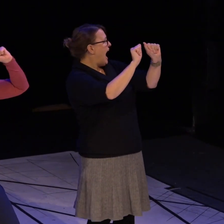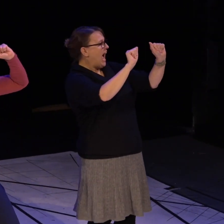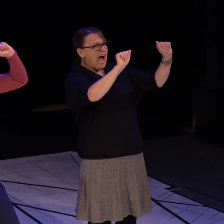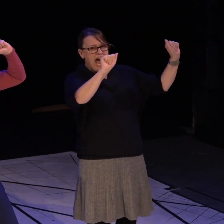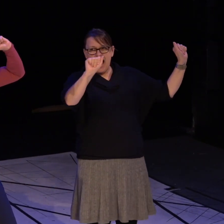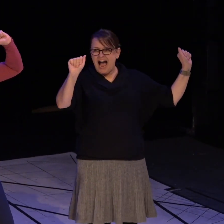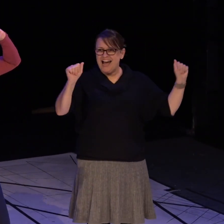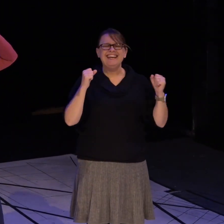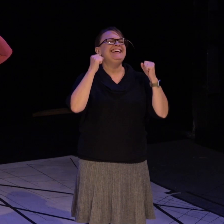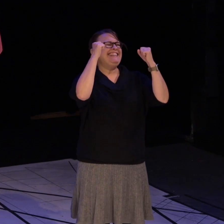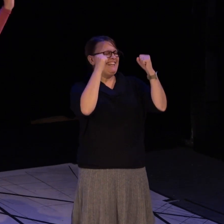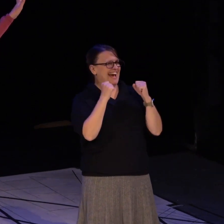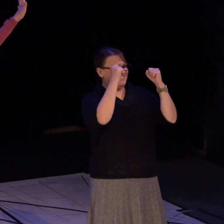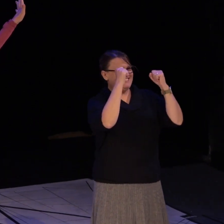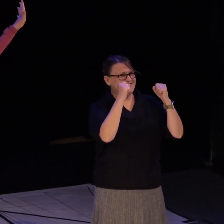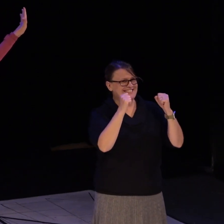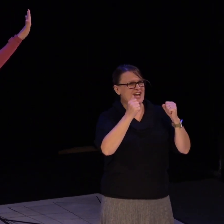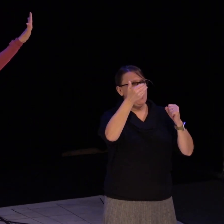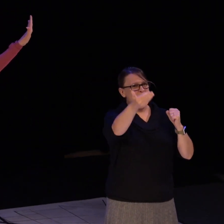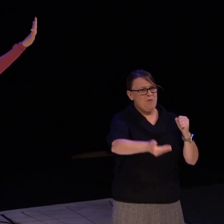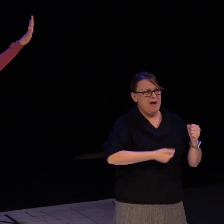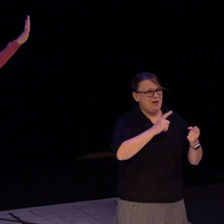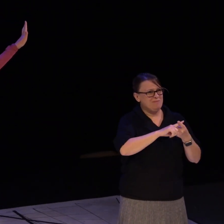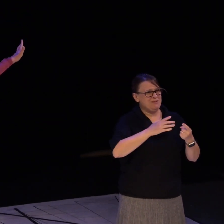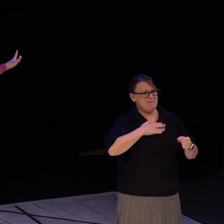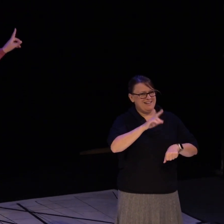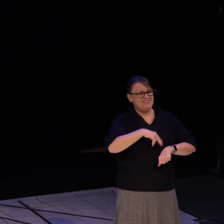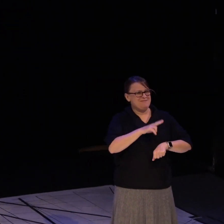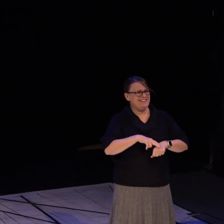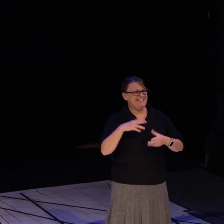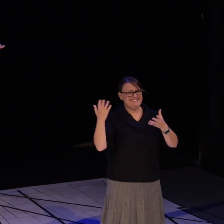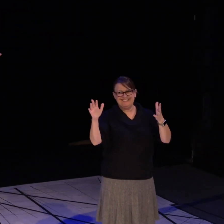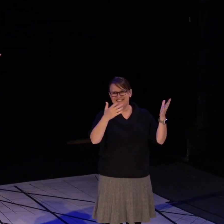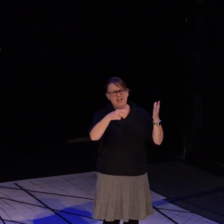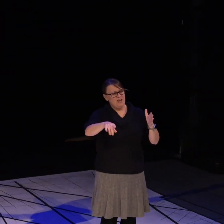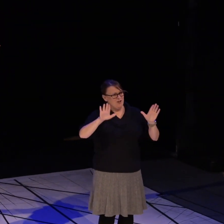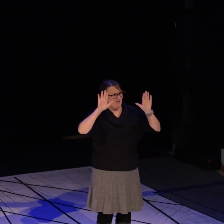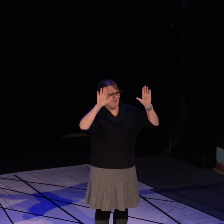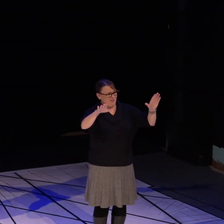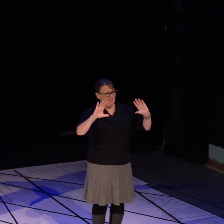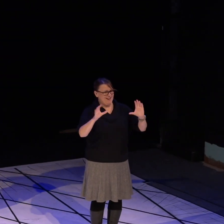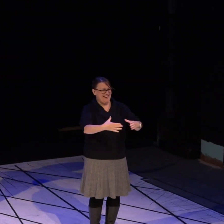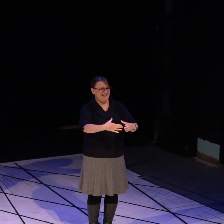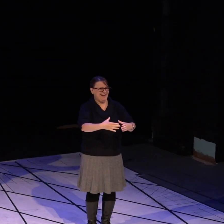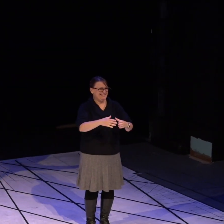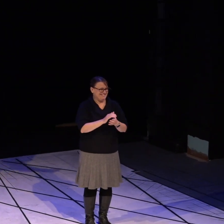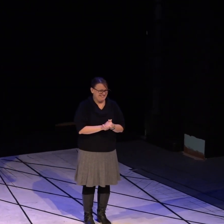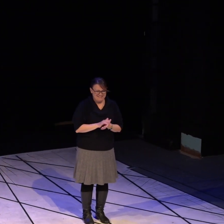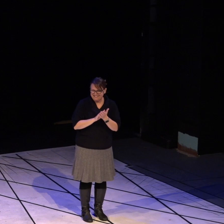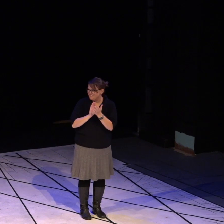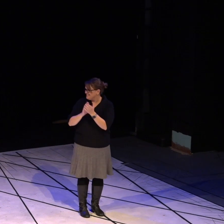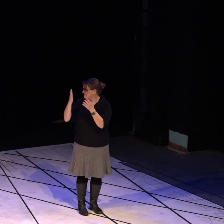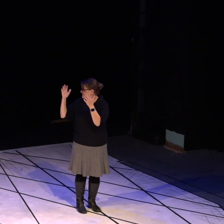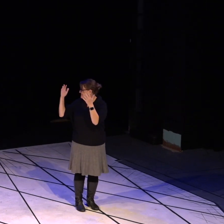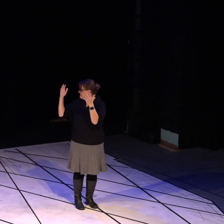Yes! Welcome to my normal. You're a good cold. Thank you.